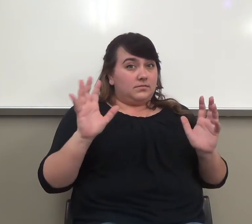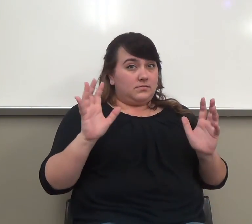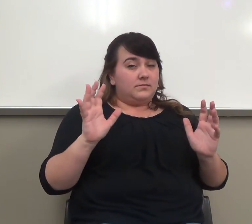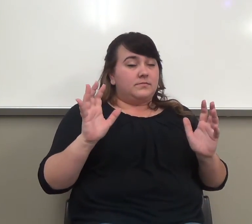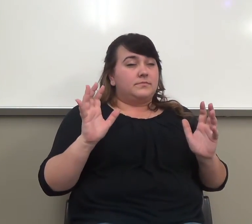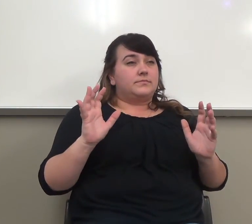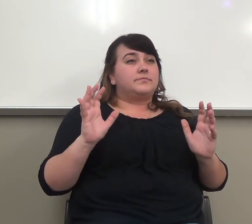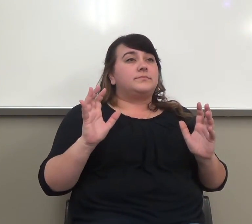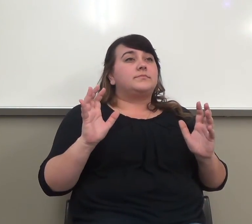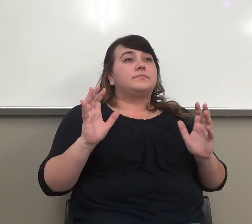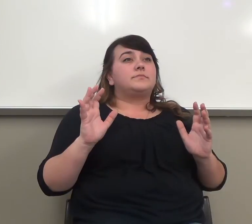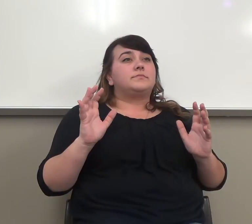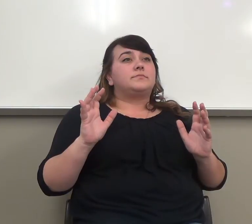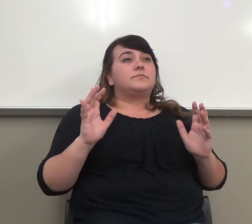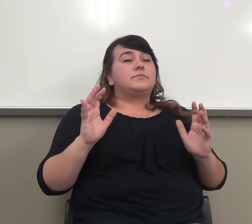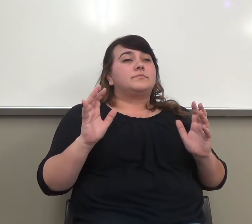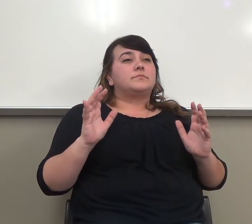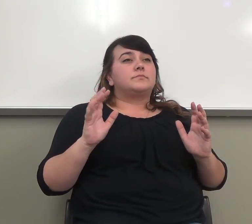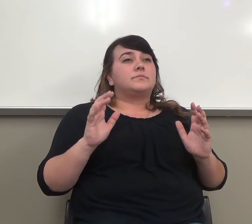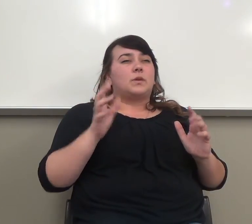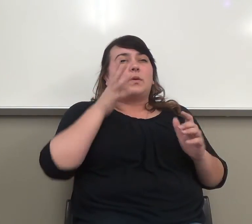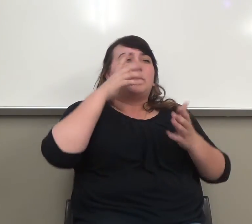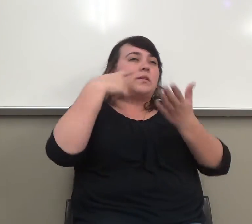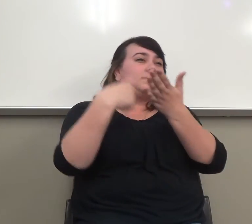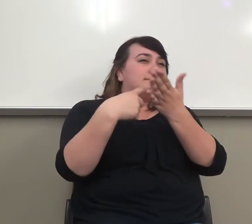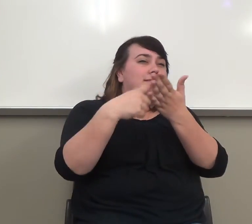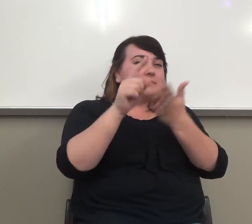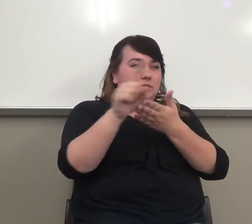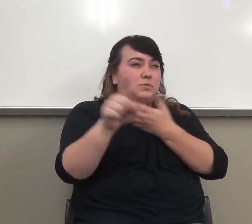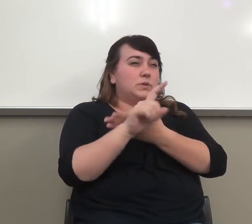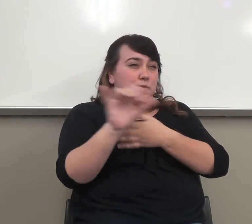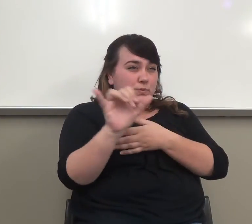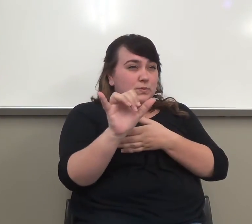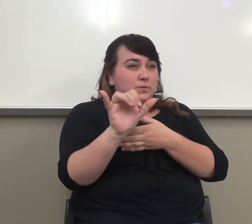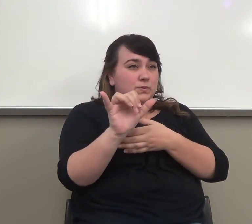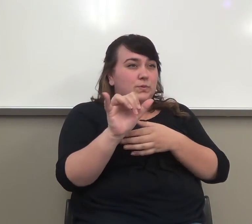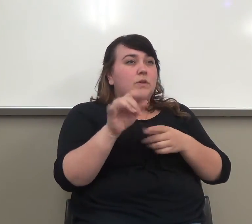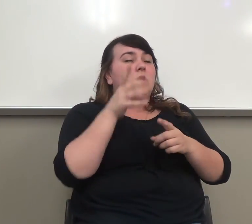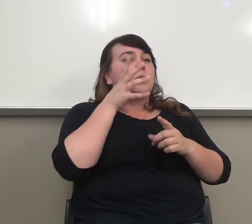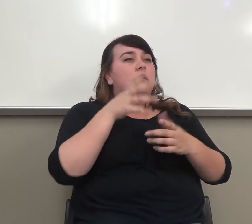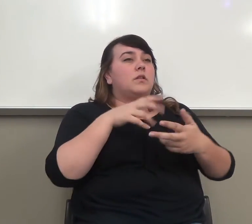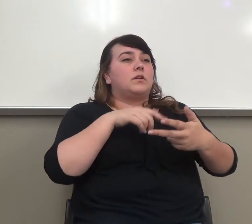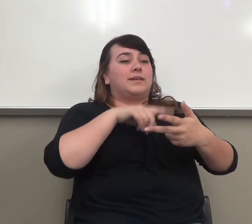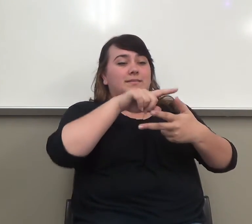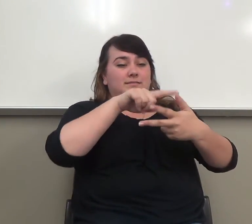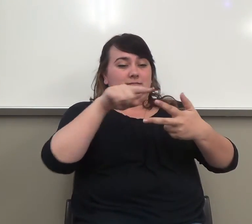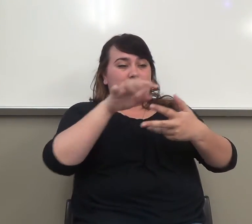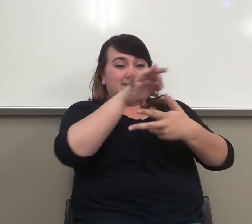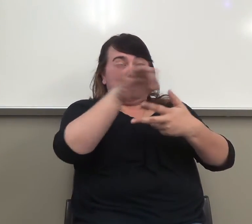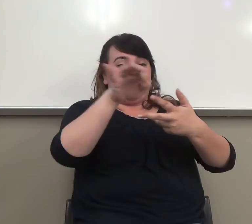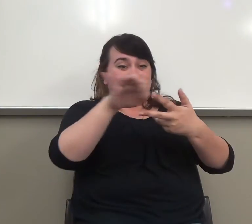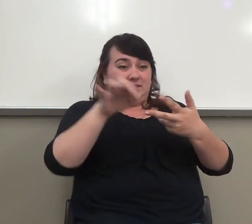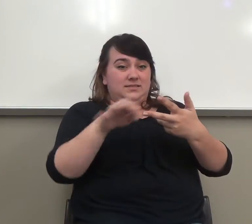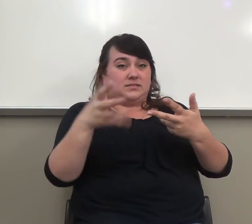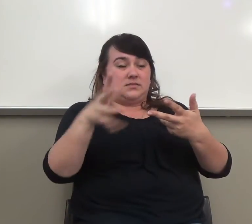Then, you're going, and this is something we'll talk about next week, you're going to rewrite each of those sentences, adding some sensory